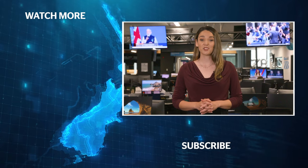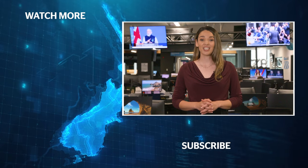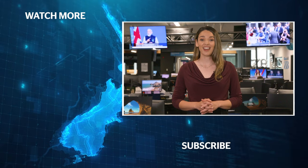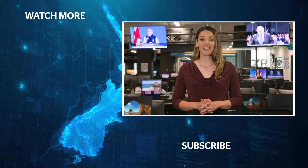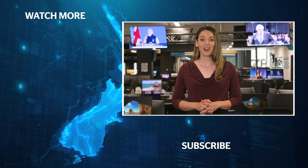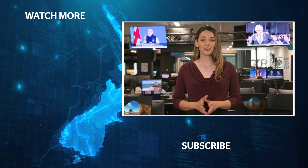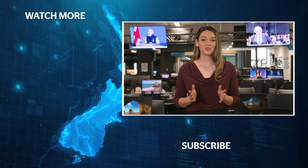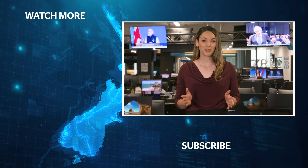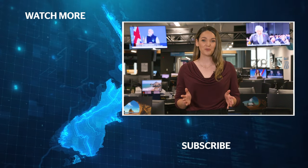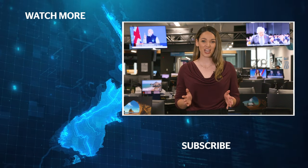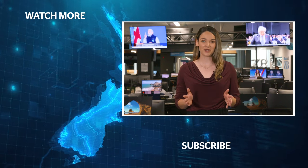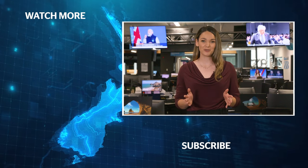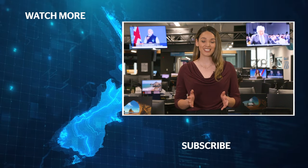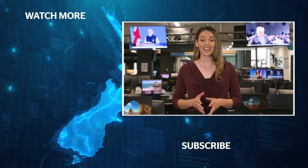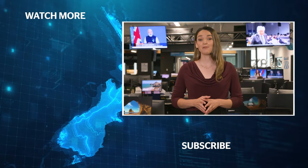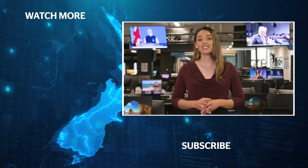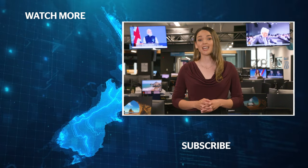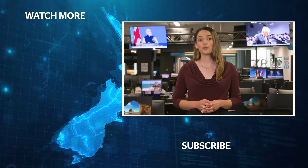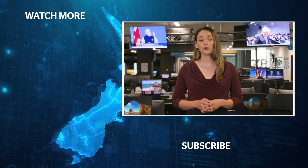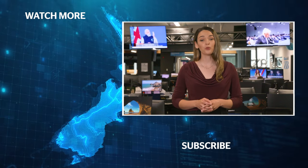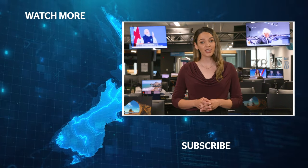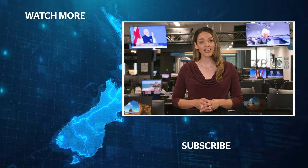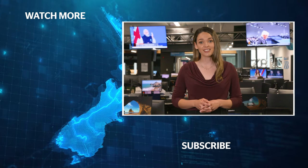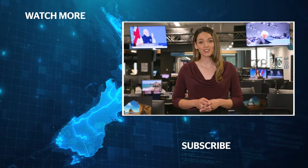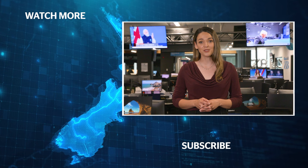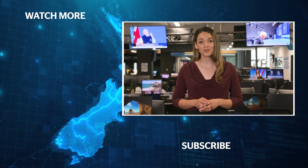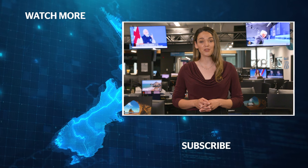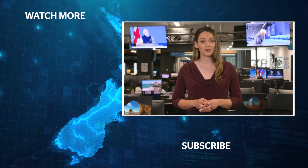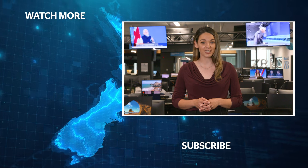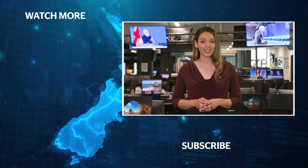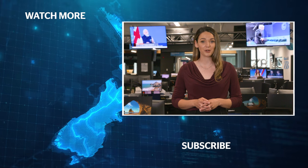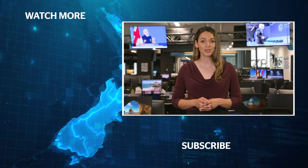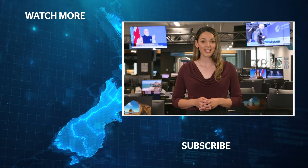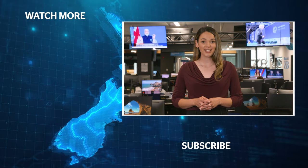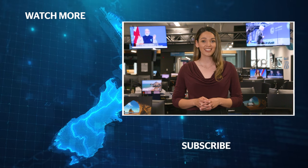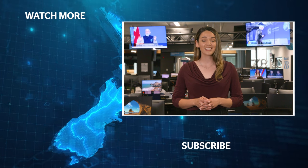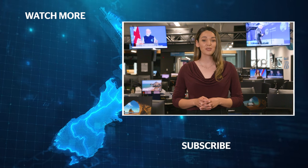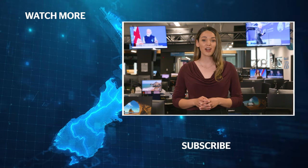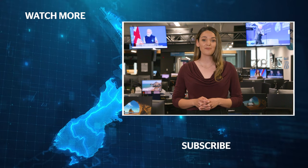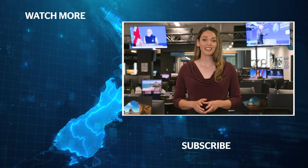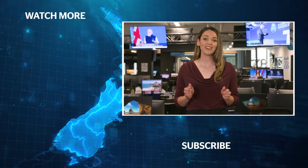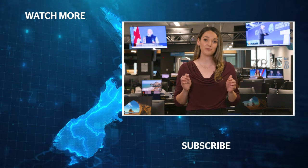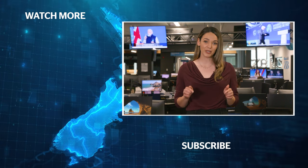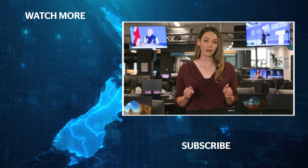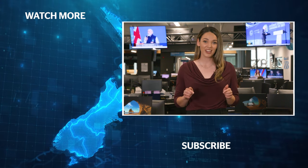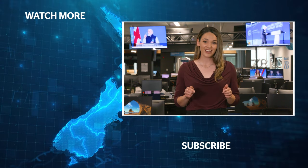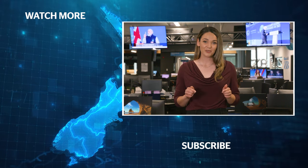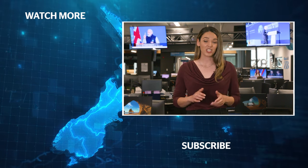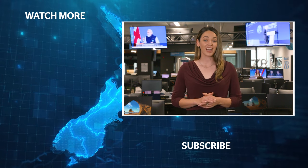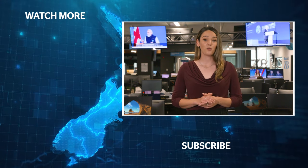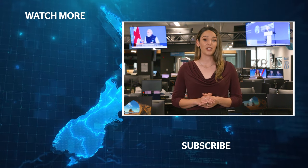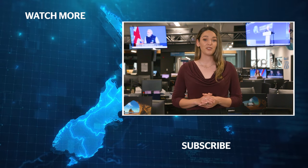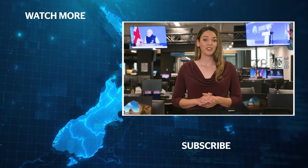Thanks for checking out our YouTube channel. To stay up to date with all the latest news from the New Zealand Herald, click the subscribe button below